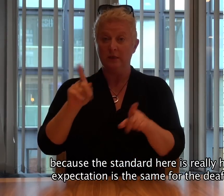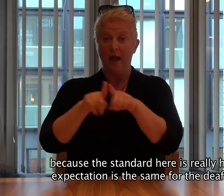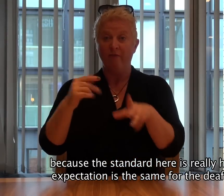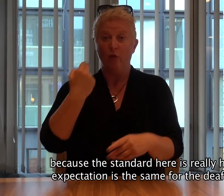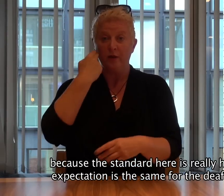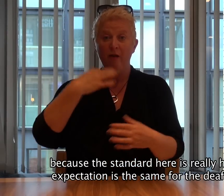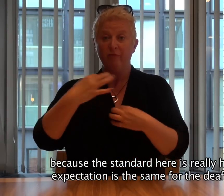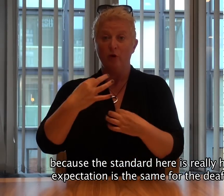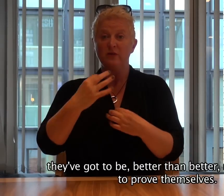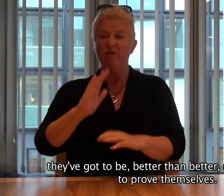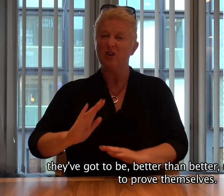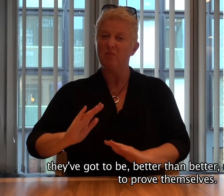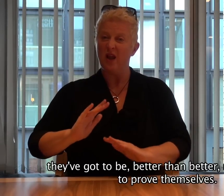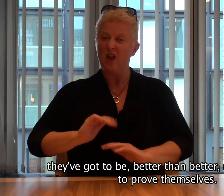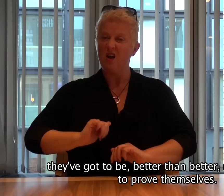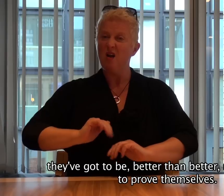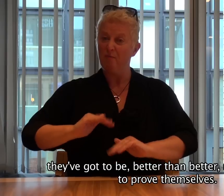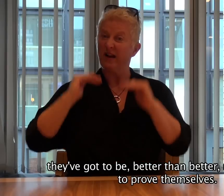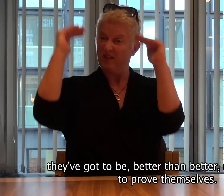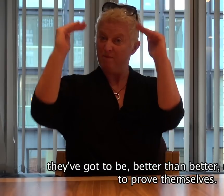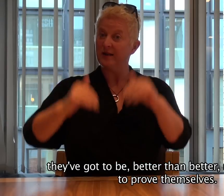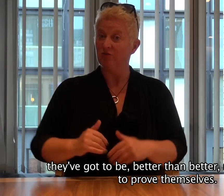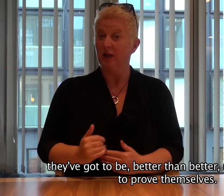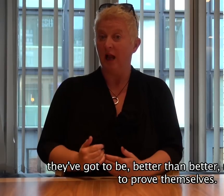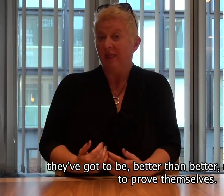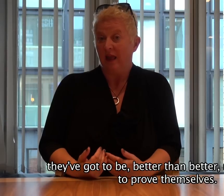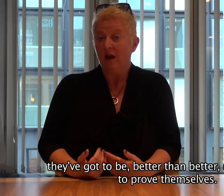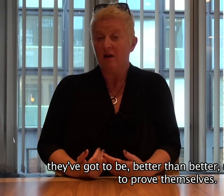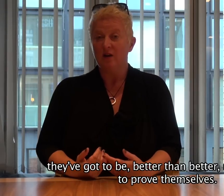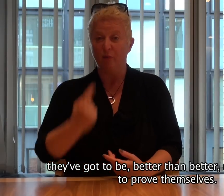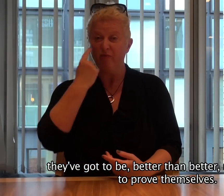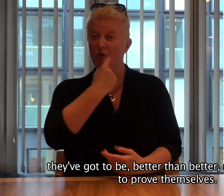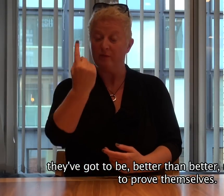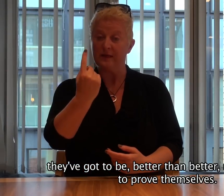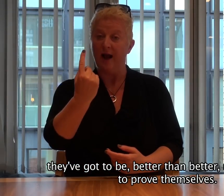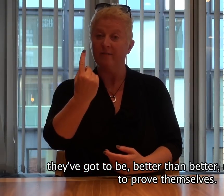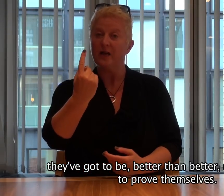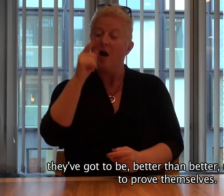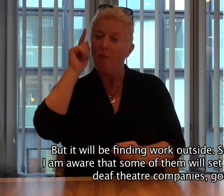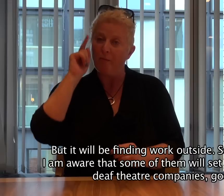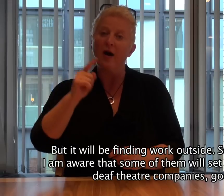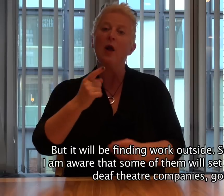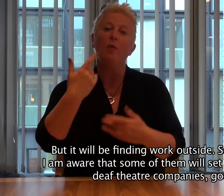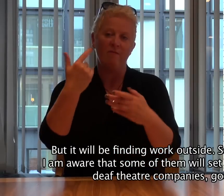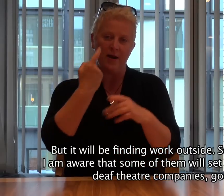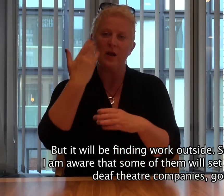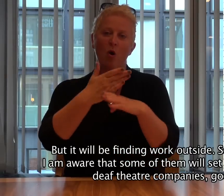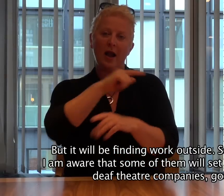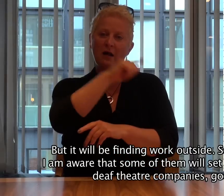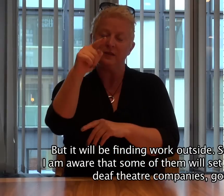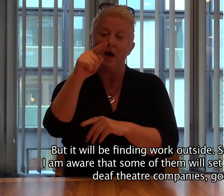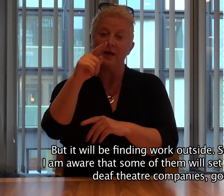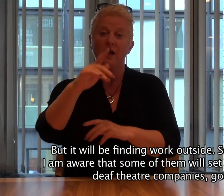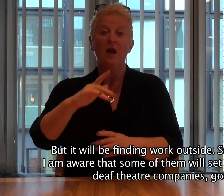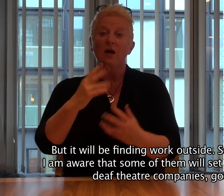the same for the deaf performers. They've got to be better than better, really, I think, to prove themselves. But it will be finding